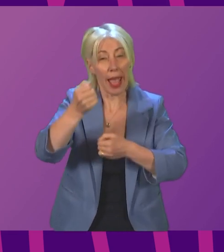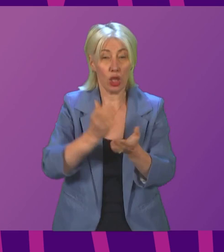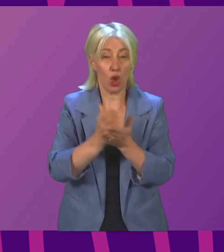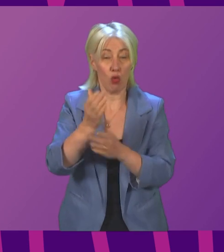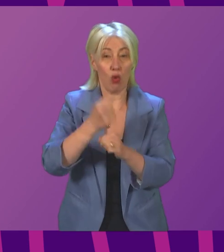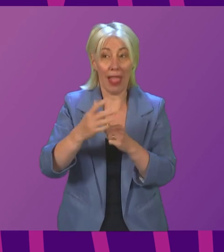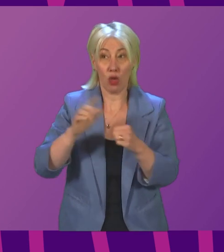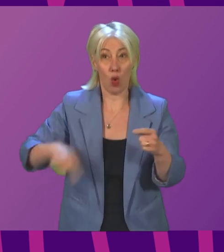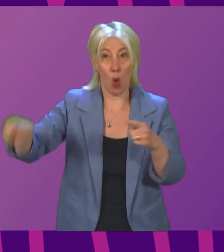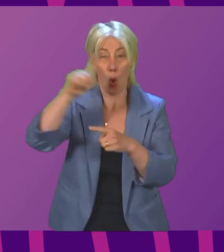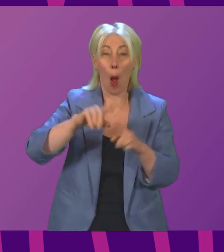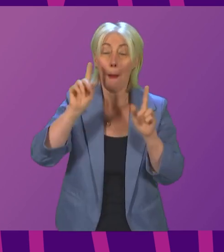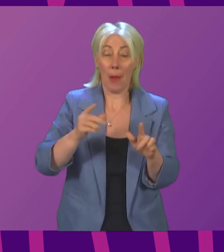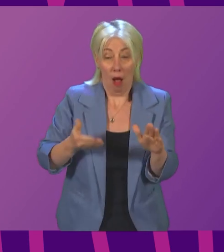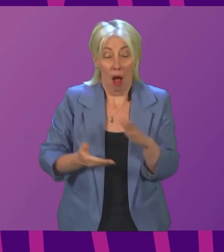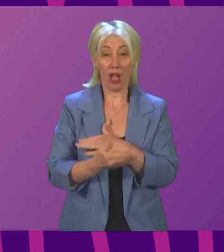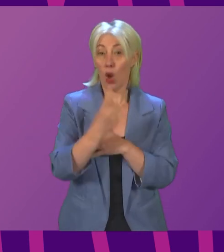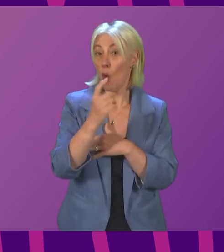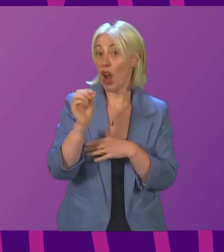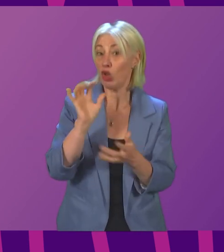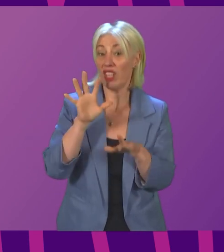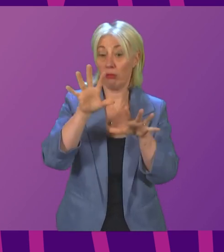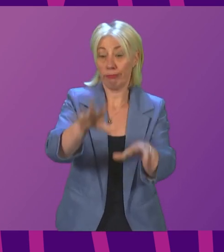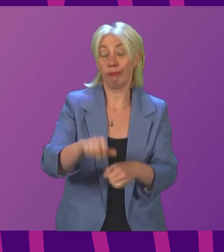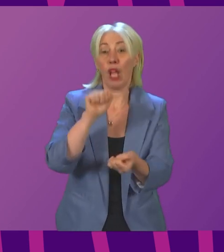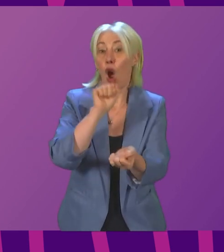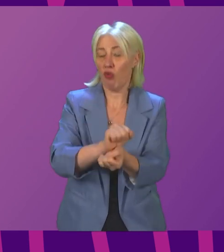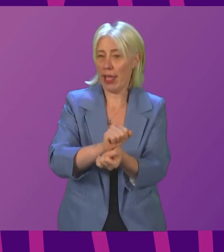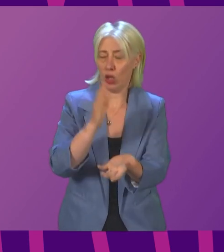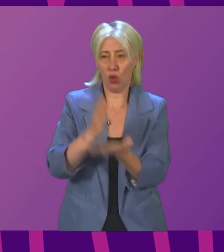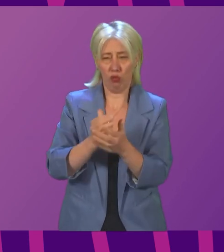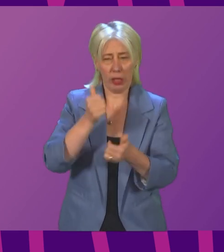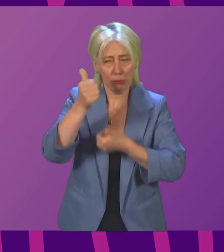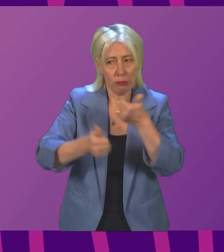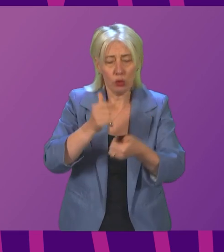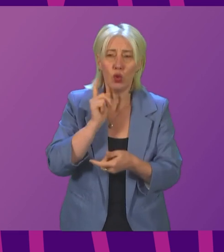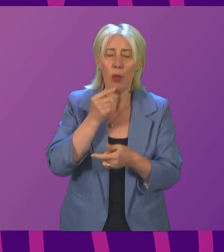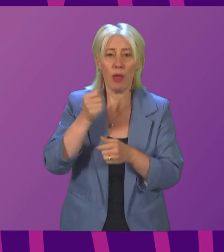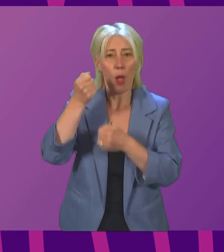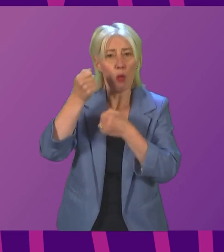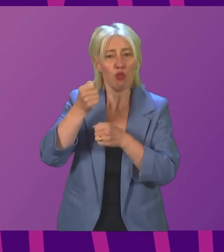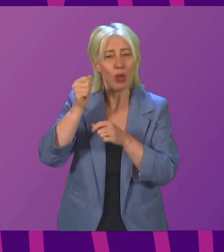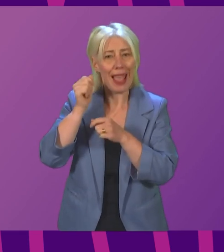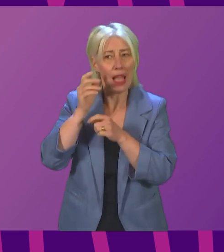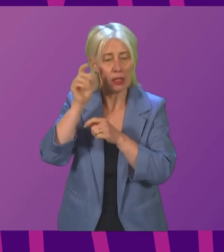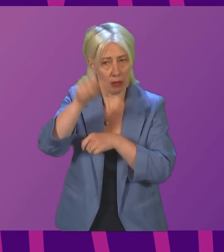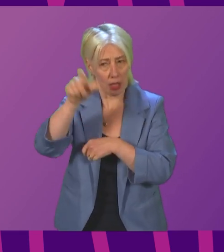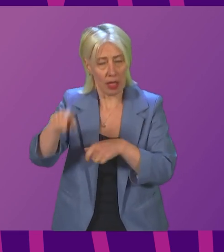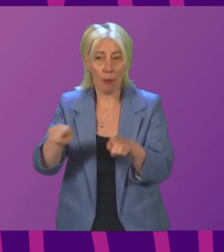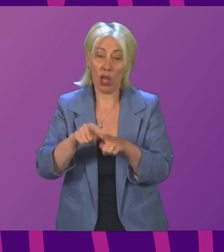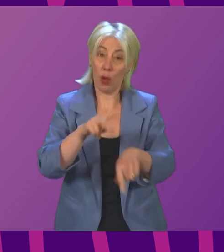That there were fewer than 100 arrests in total is a real credit to protesters but also to Police Scotland.